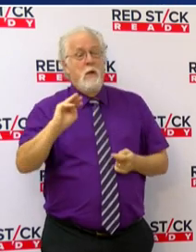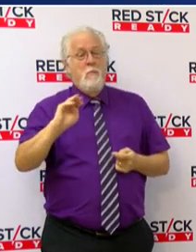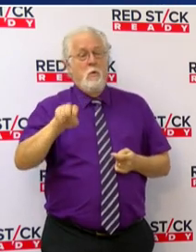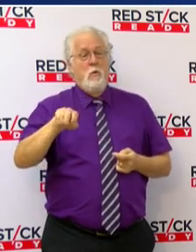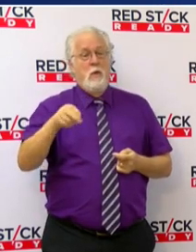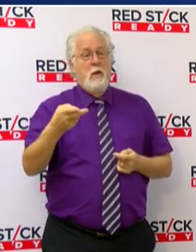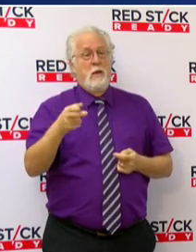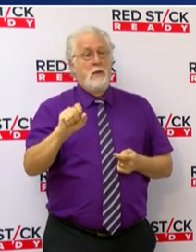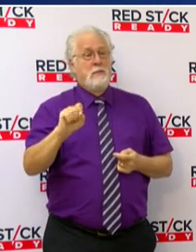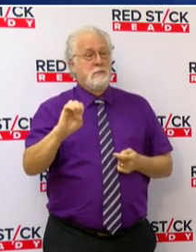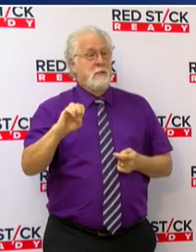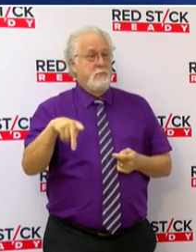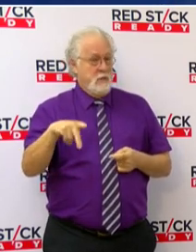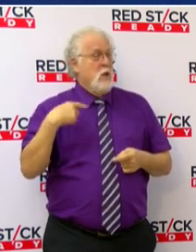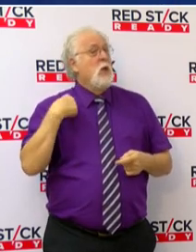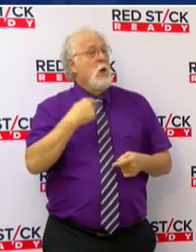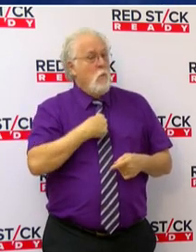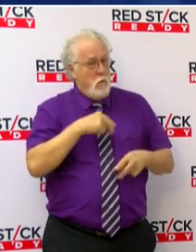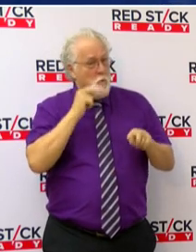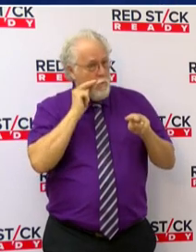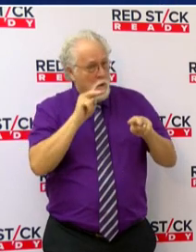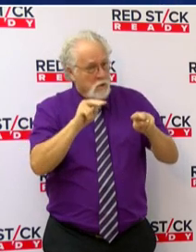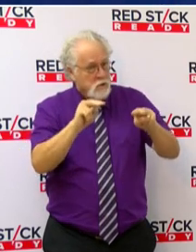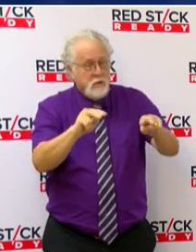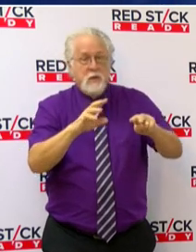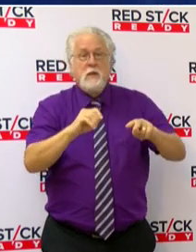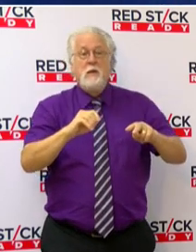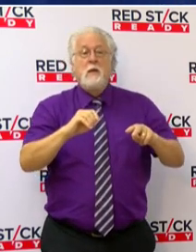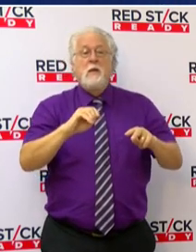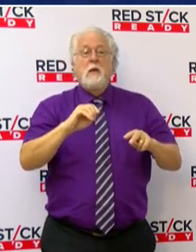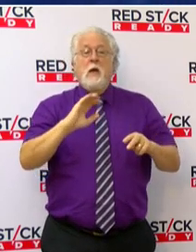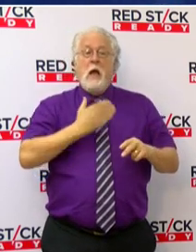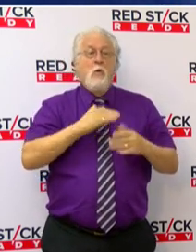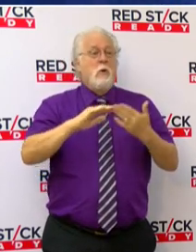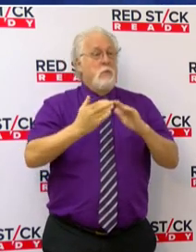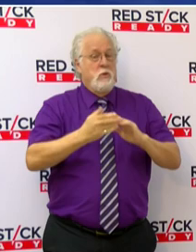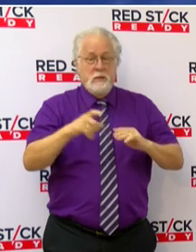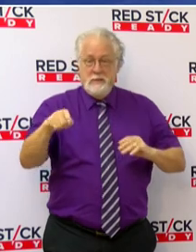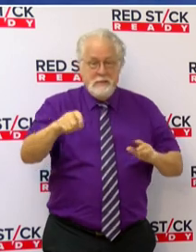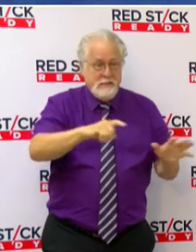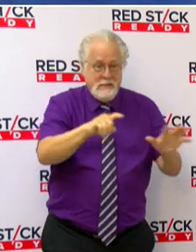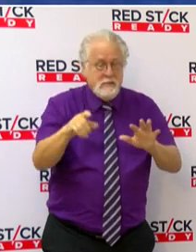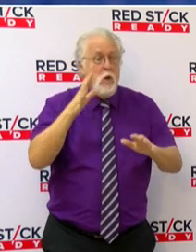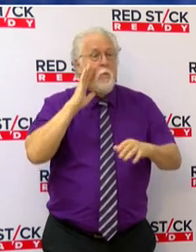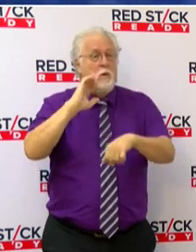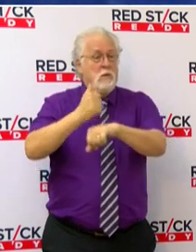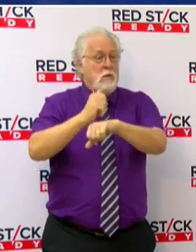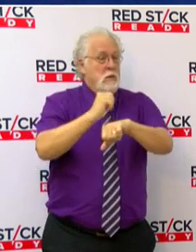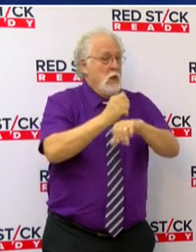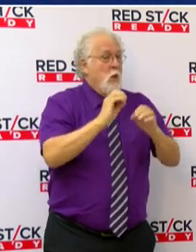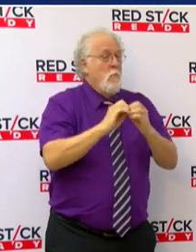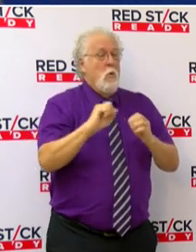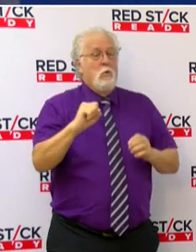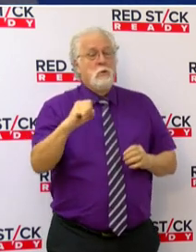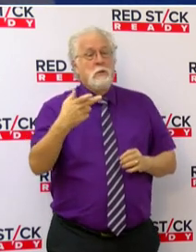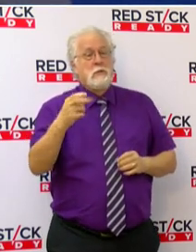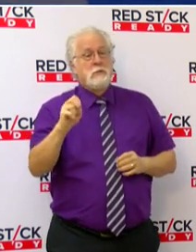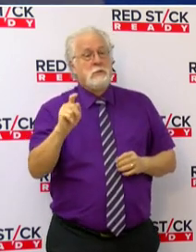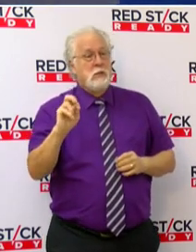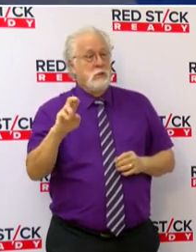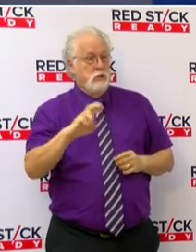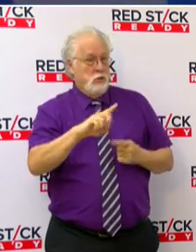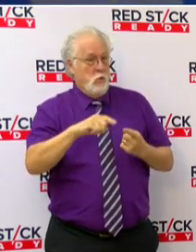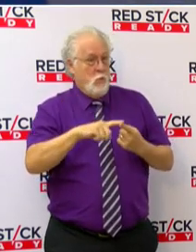activated and we are continuously monitoring the needs in our community and we will establish more sheltering options as needed.